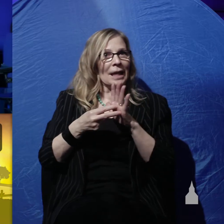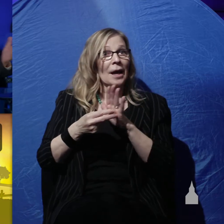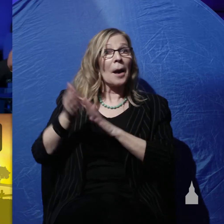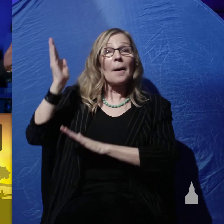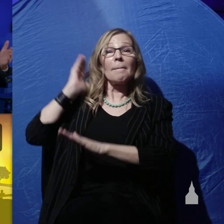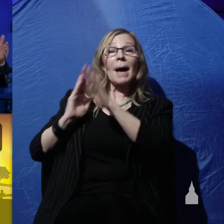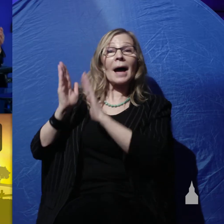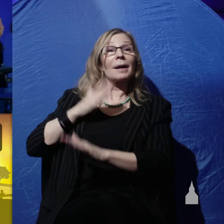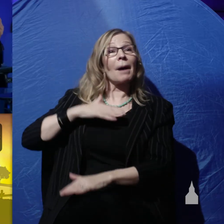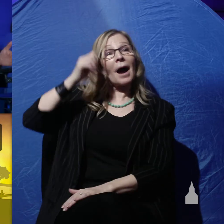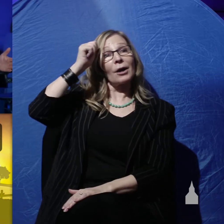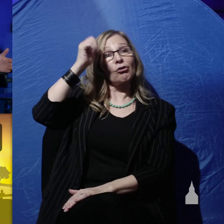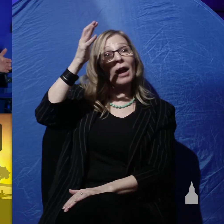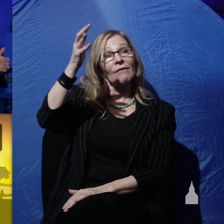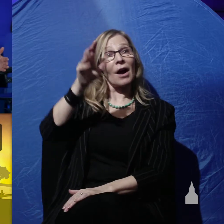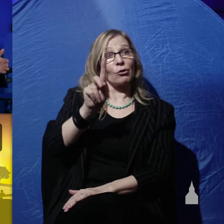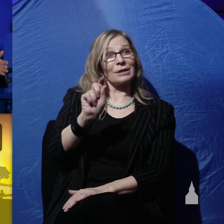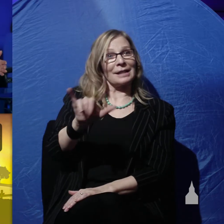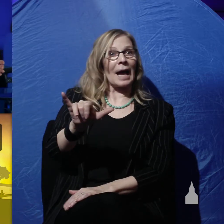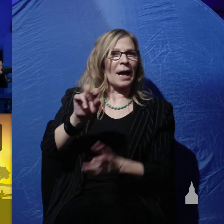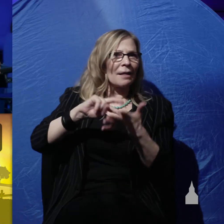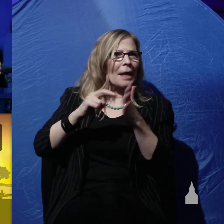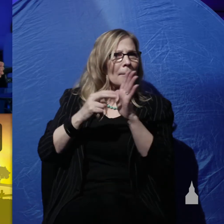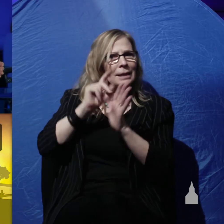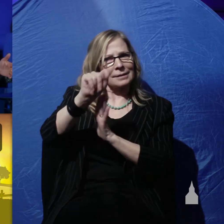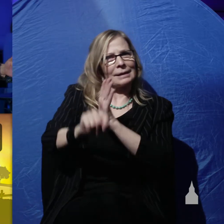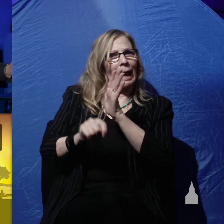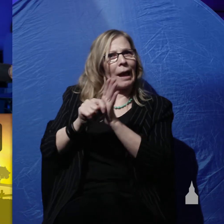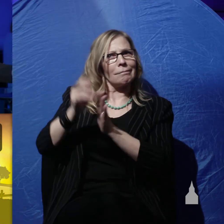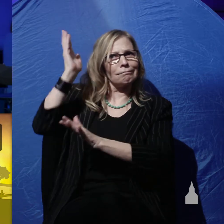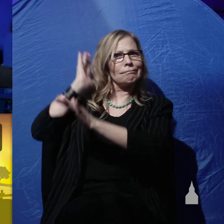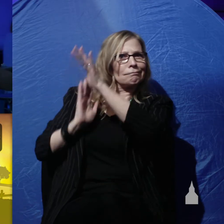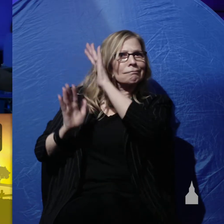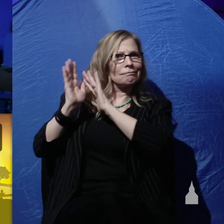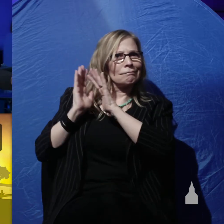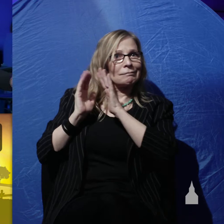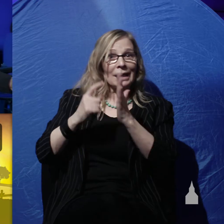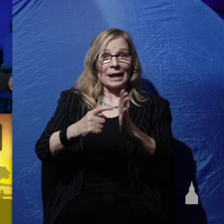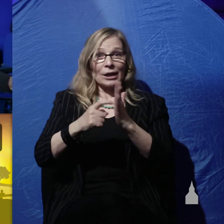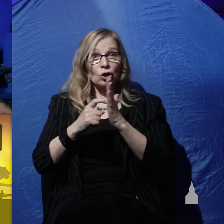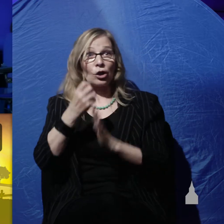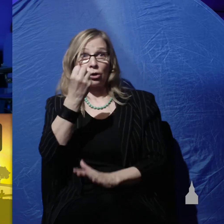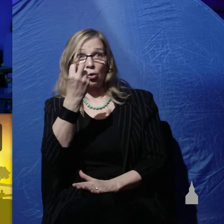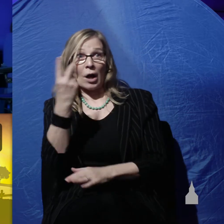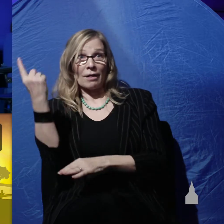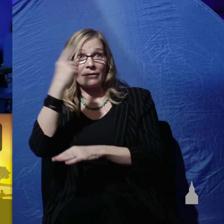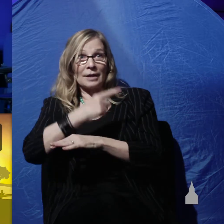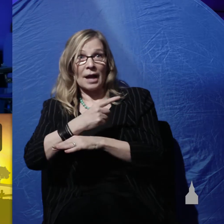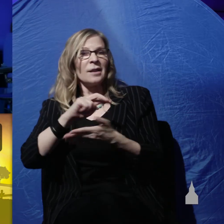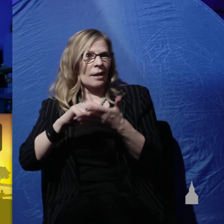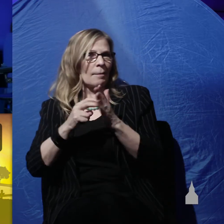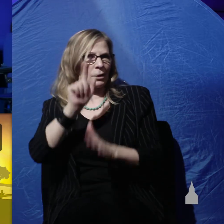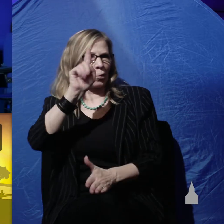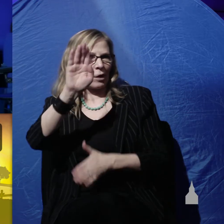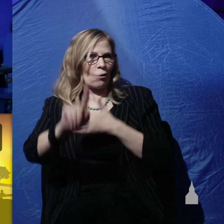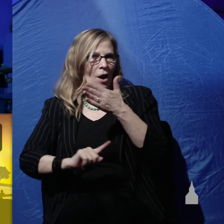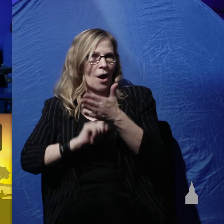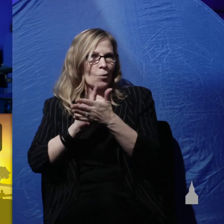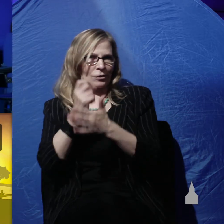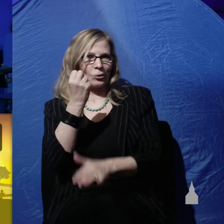when he was driving between age 16 and 86. It took 12 days, 12 24-hour days, to drive during the day. That's the light